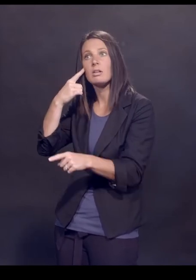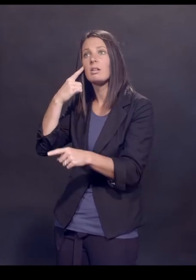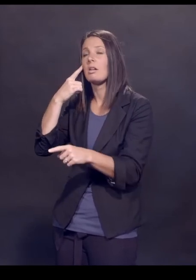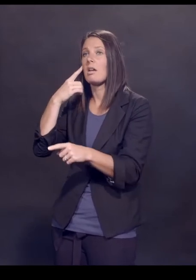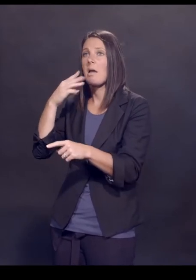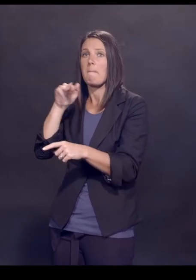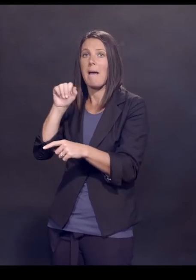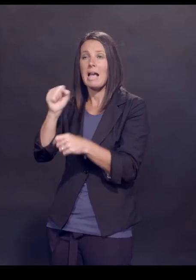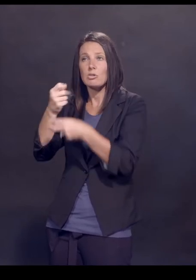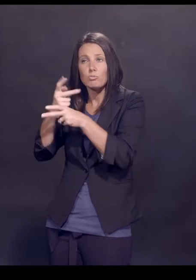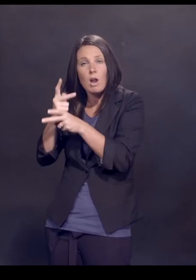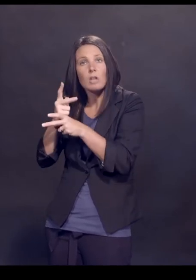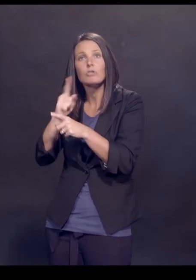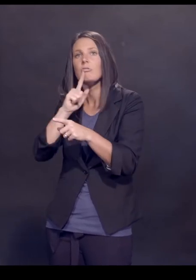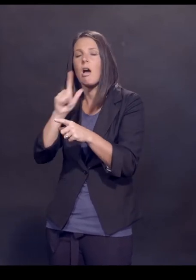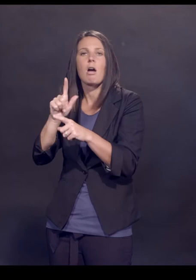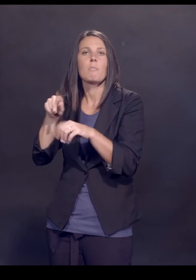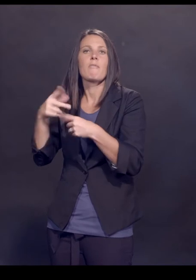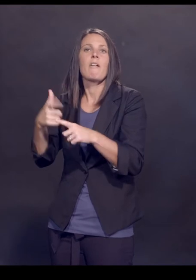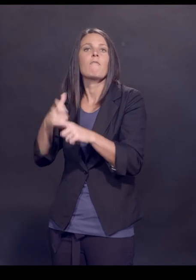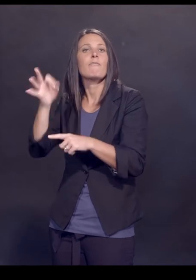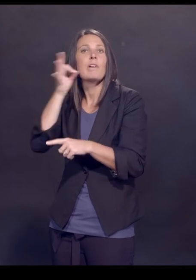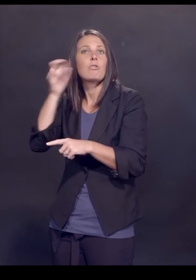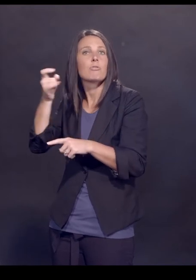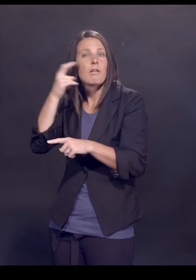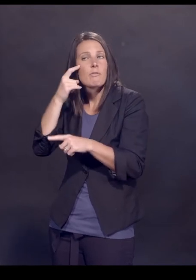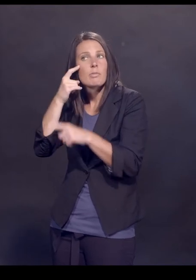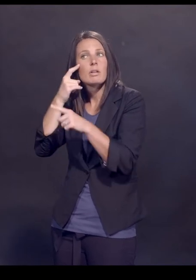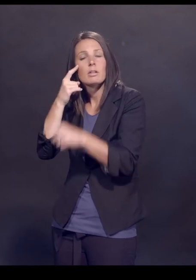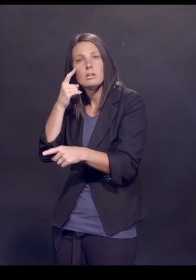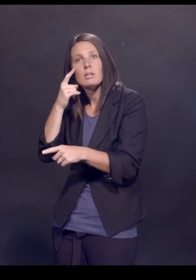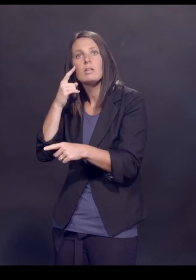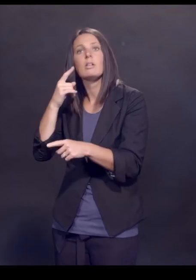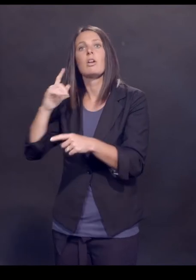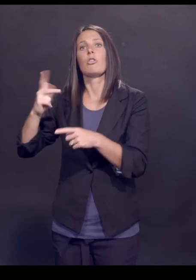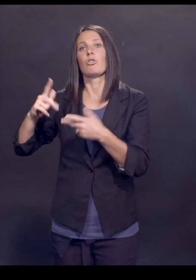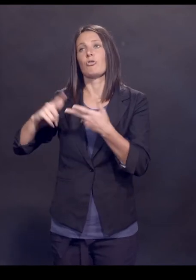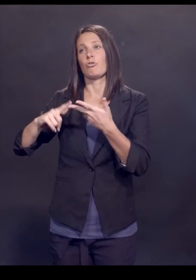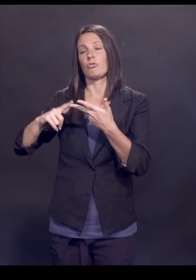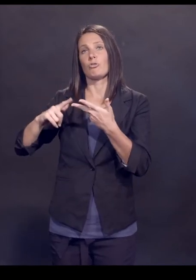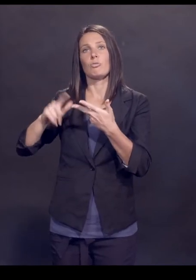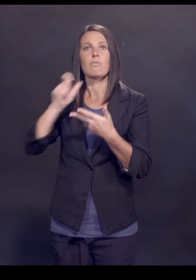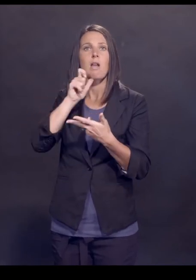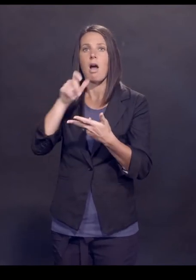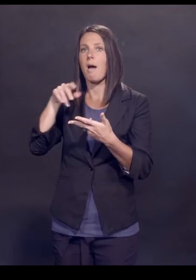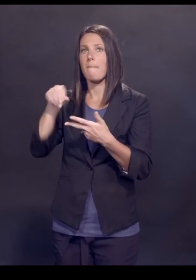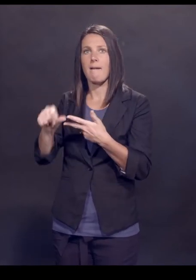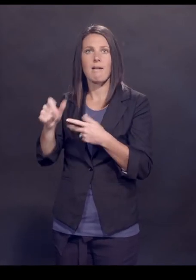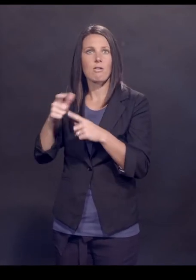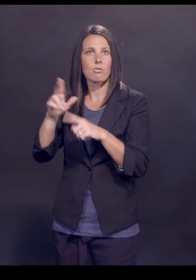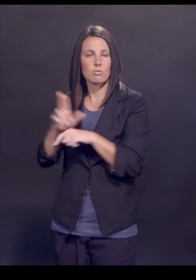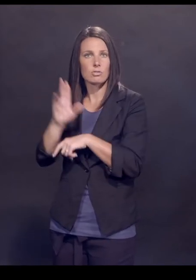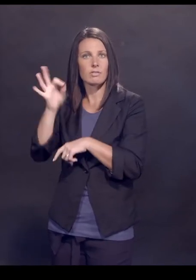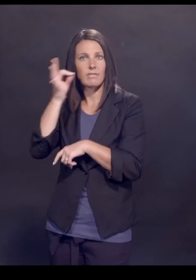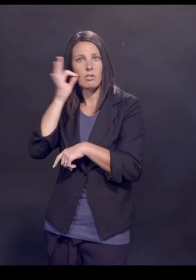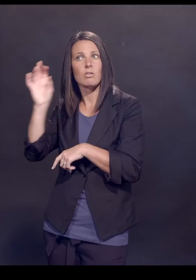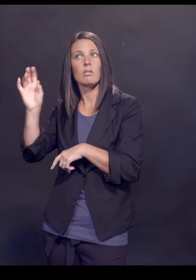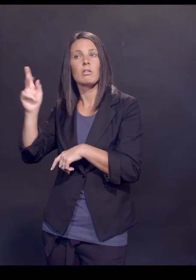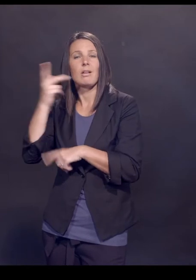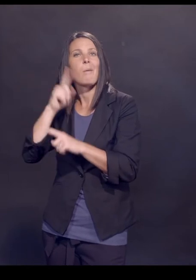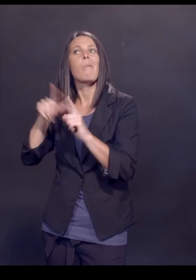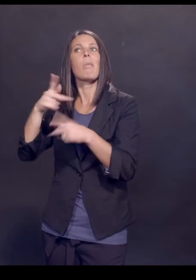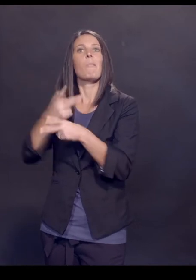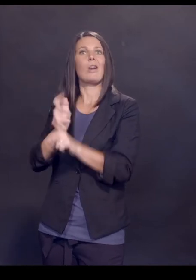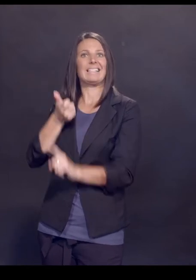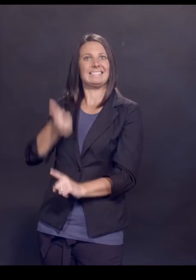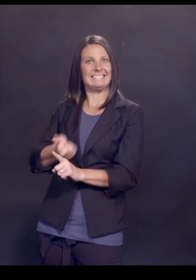paid for by the federal government. And the phase three trials were also not paid for by the federal government. On the other hand, the product was paid for by the